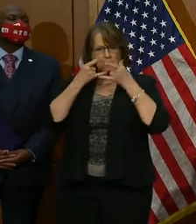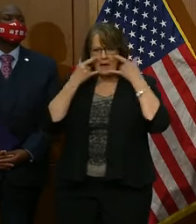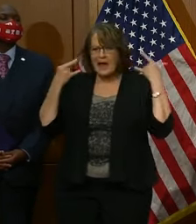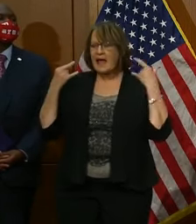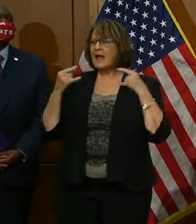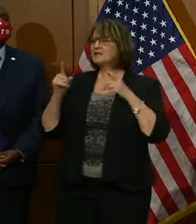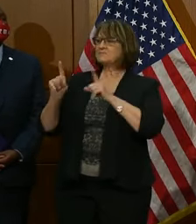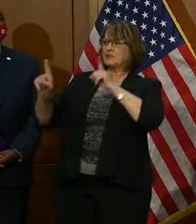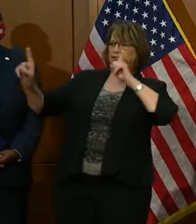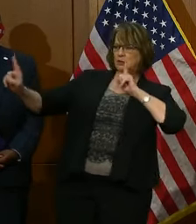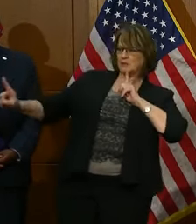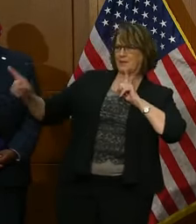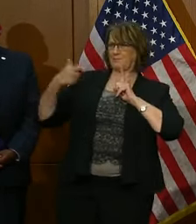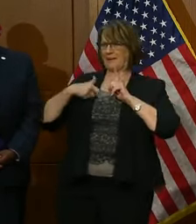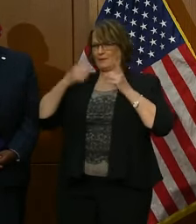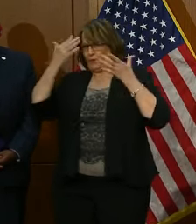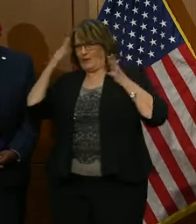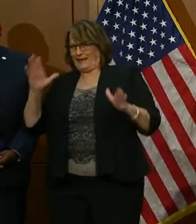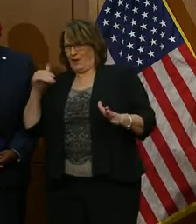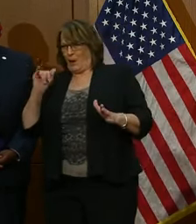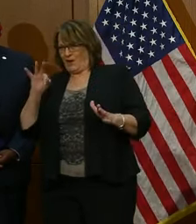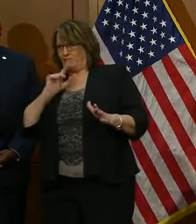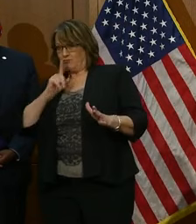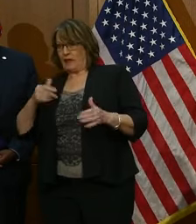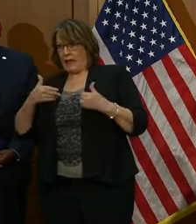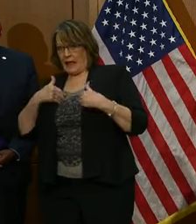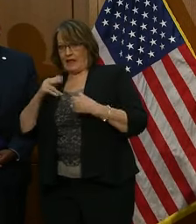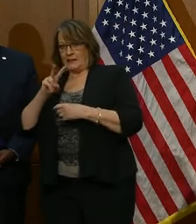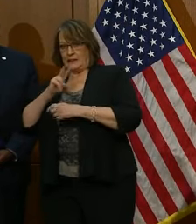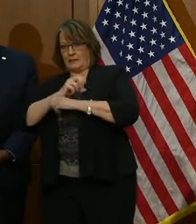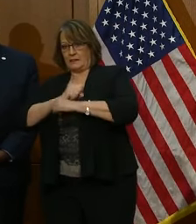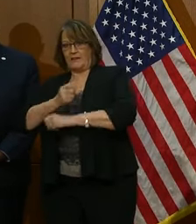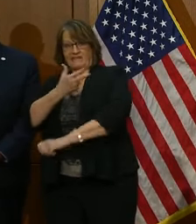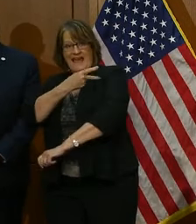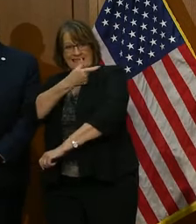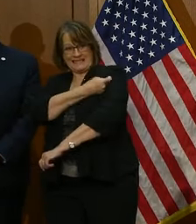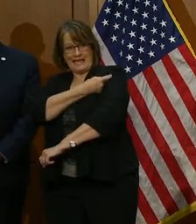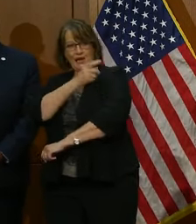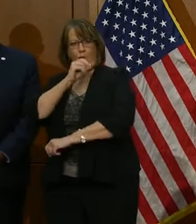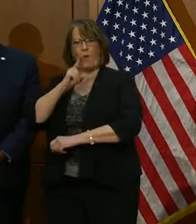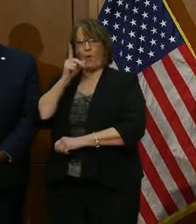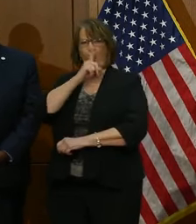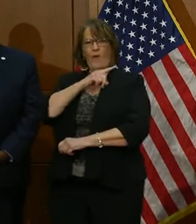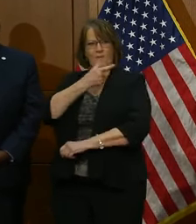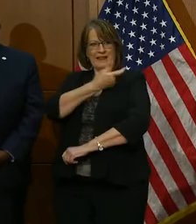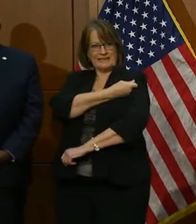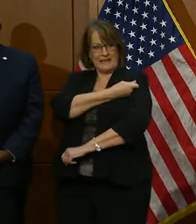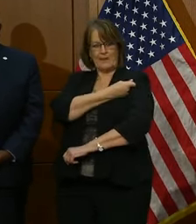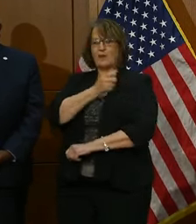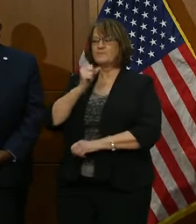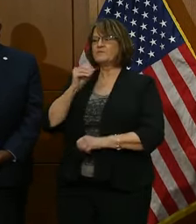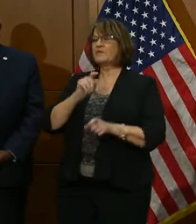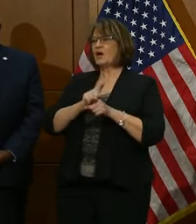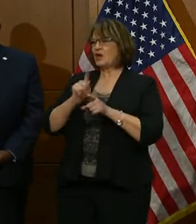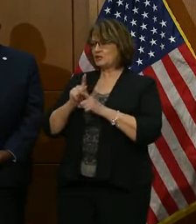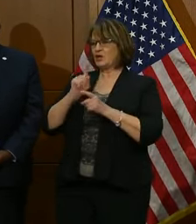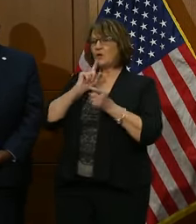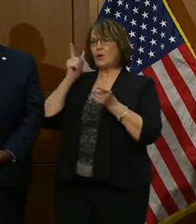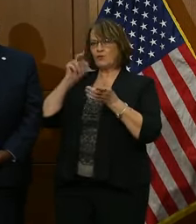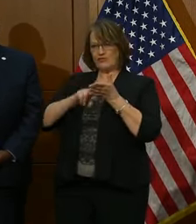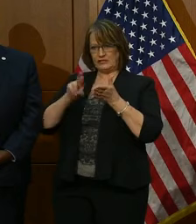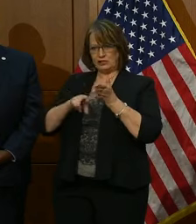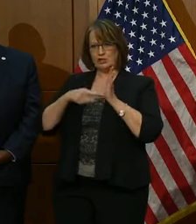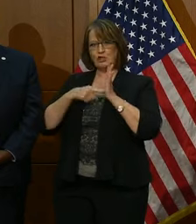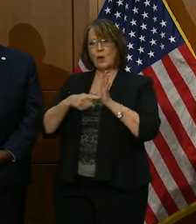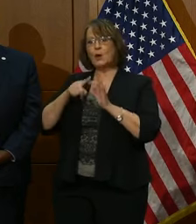social distance because we did not know if we had either the vaccine or the placebo. The results from the study indicated that